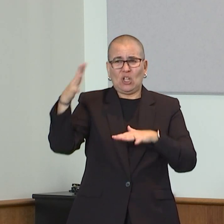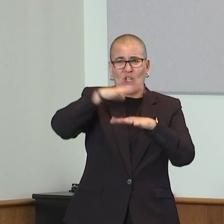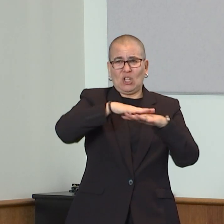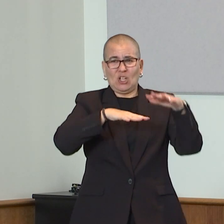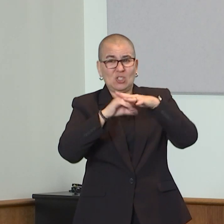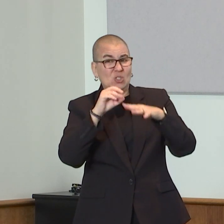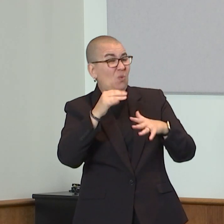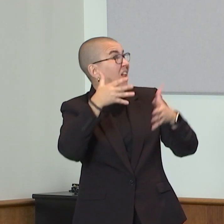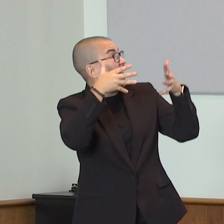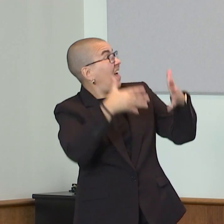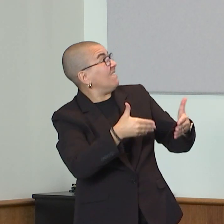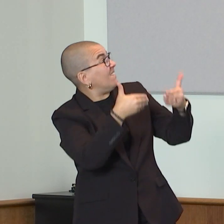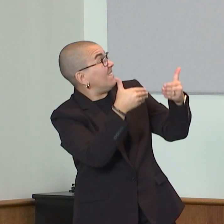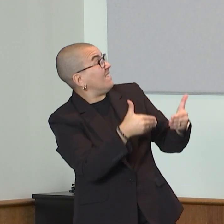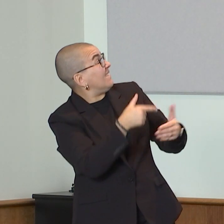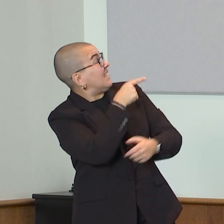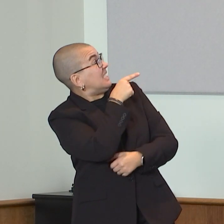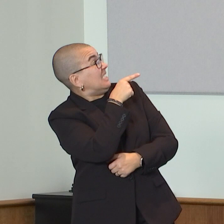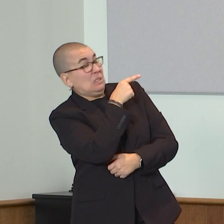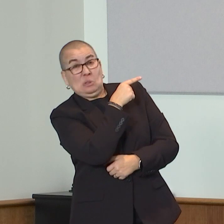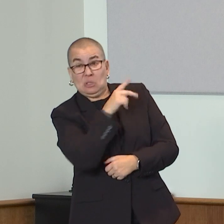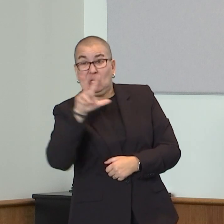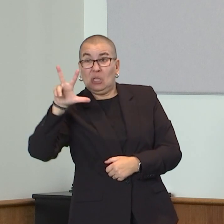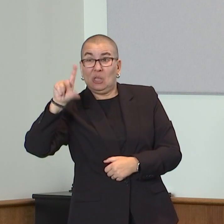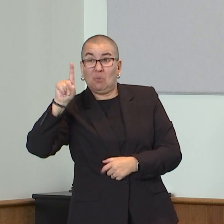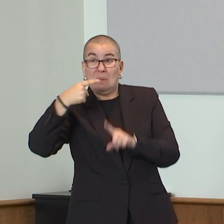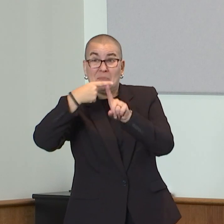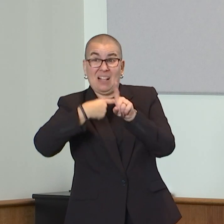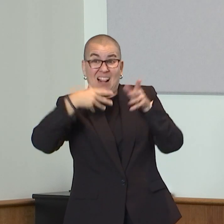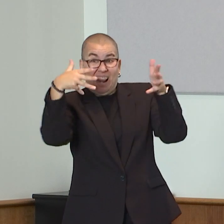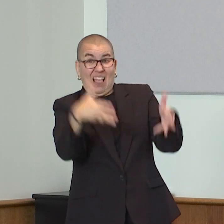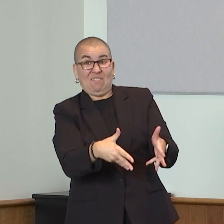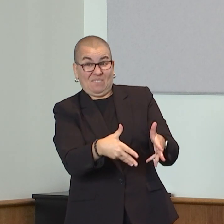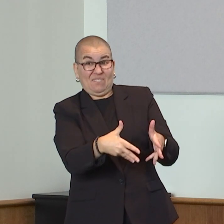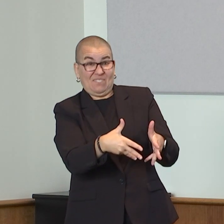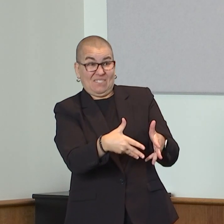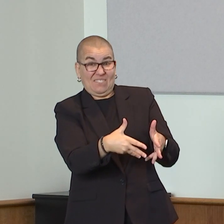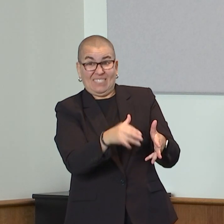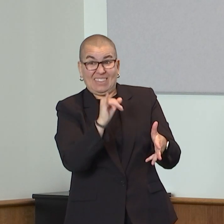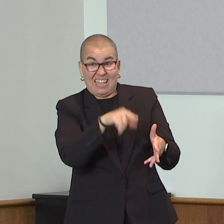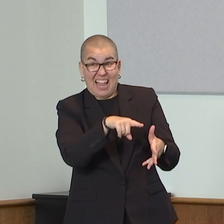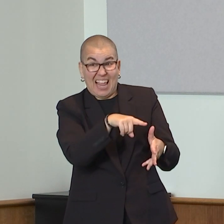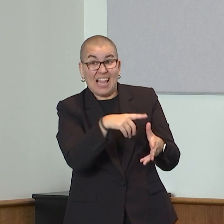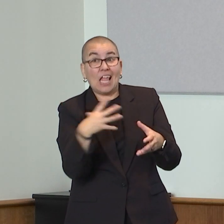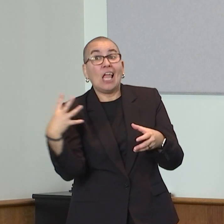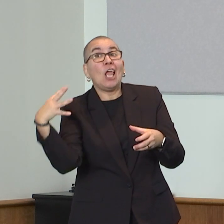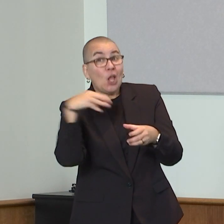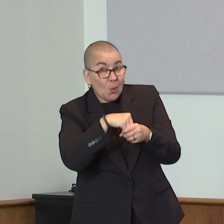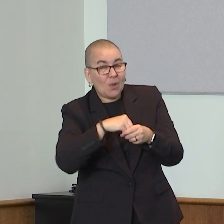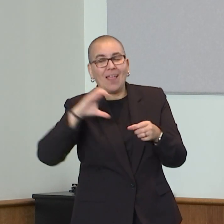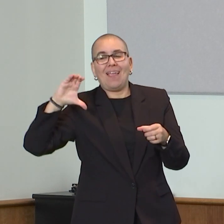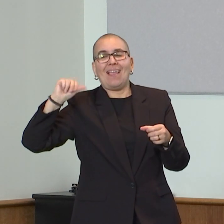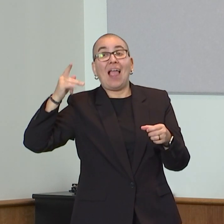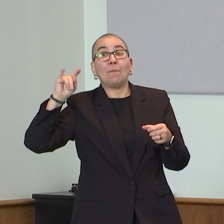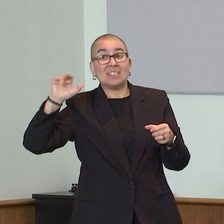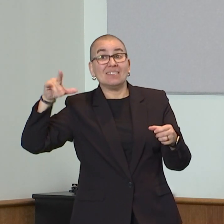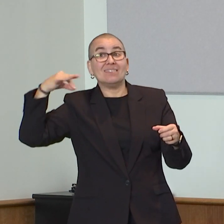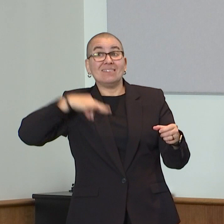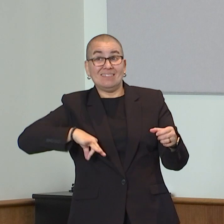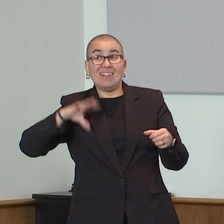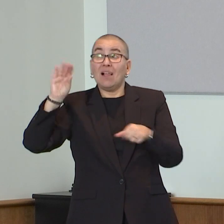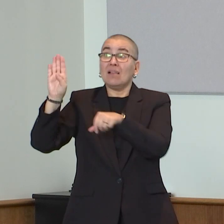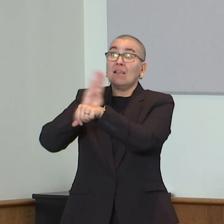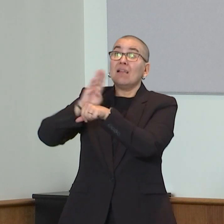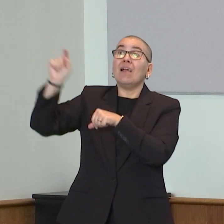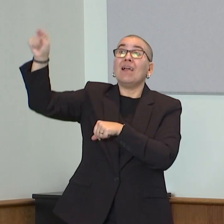rates of growth in important income sources, including those capital gains and corporate profits, can generate large changes in the outlook for this